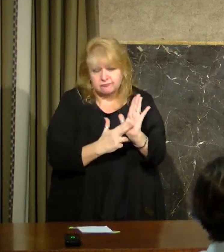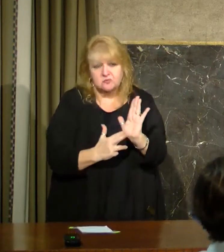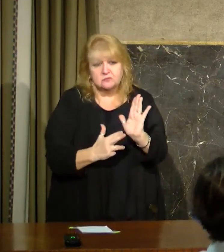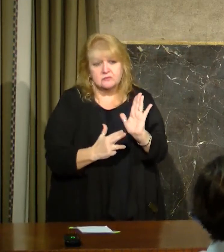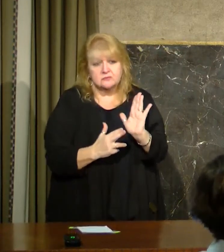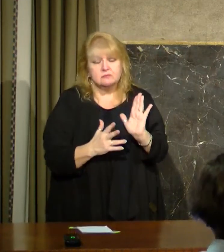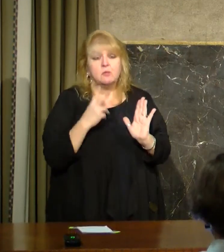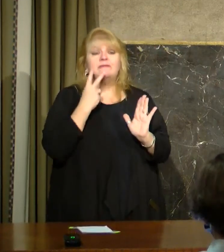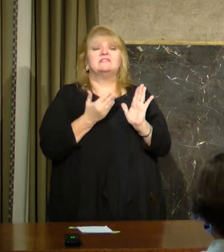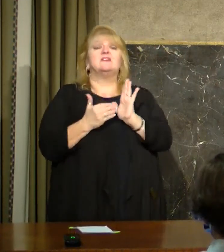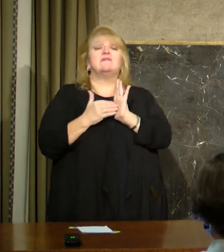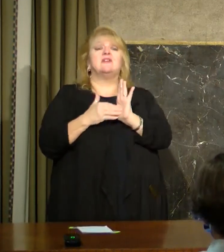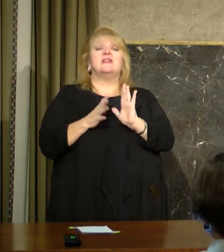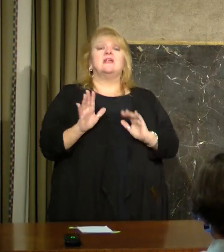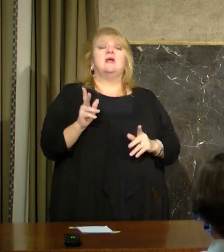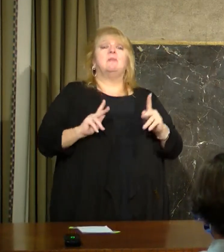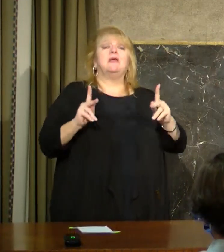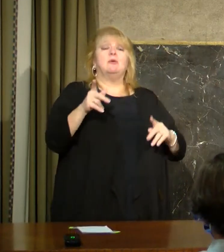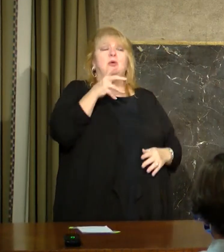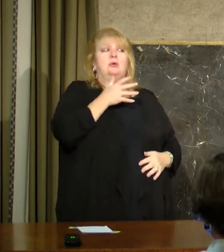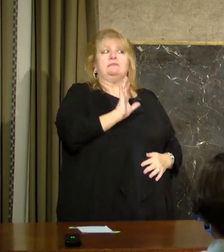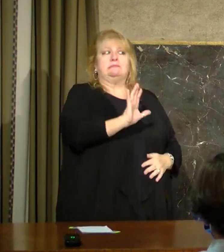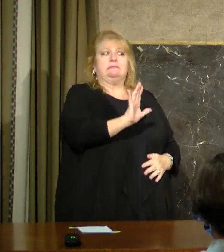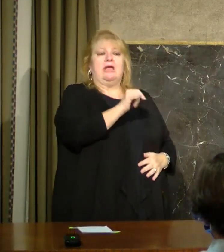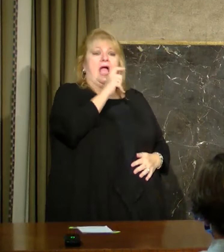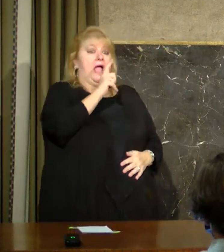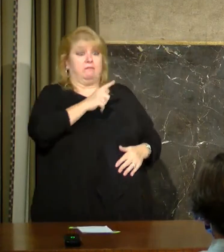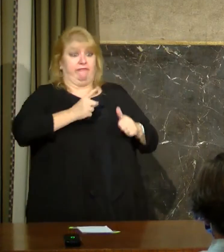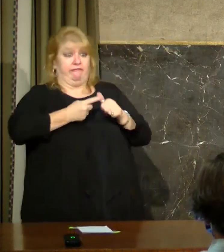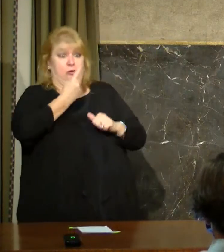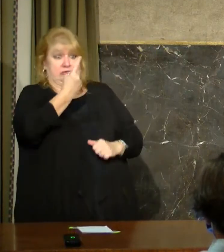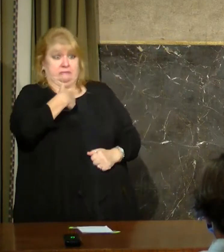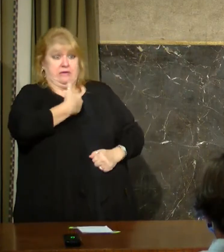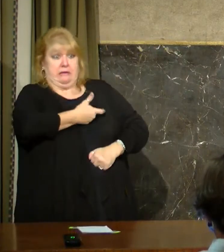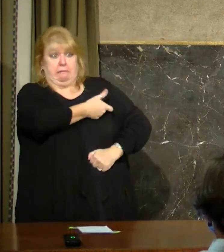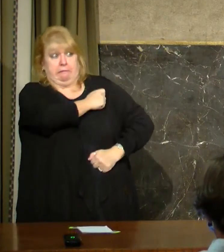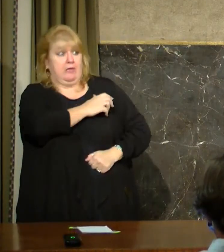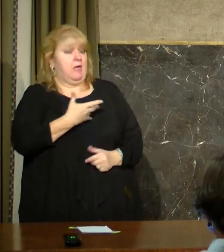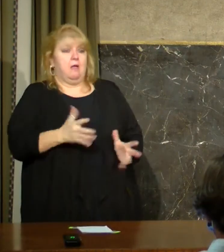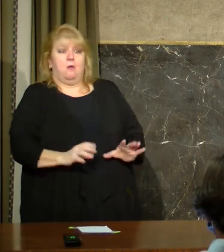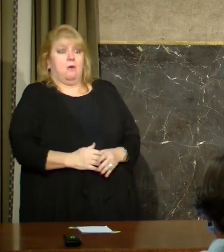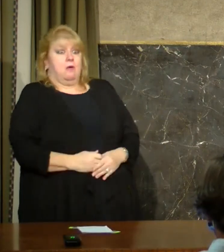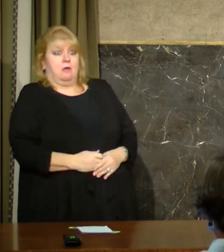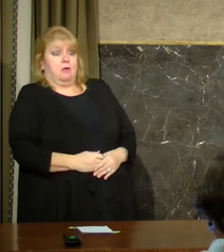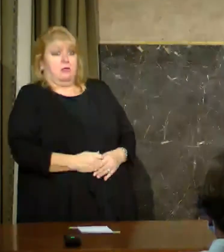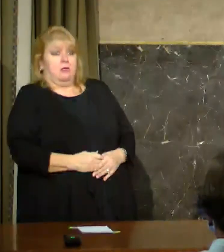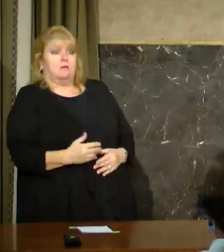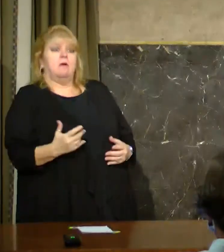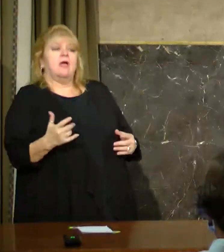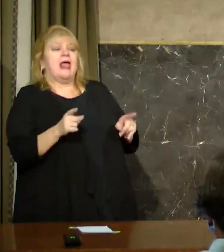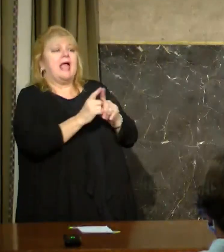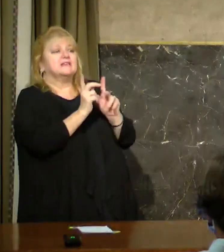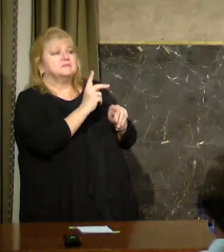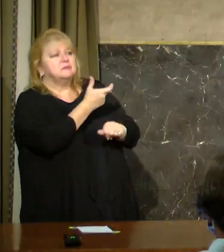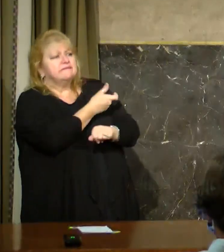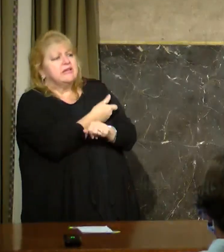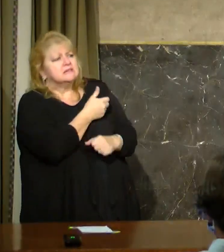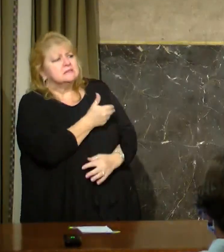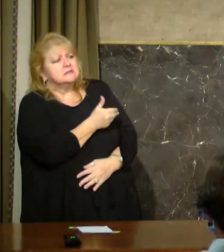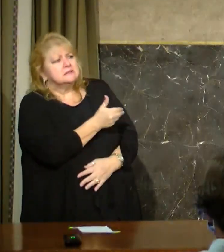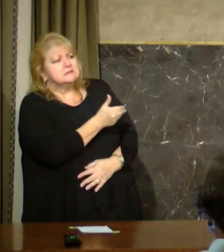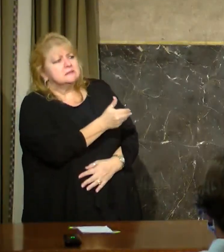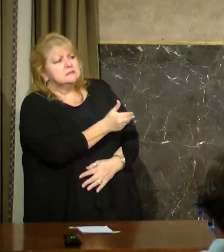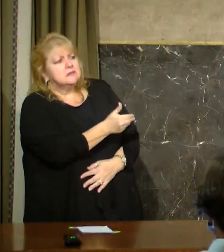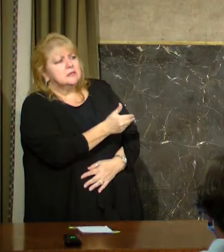vaccine hesitancy is diminishing over time. And as individuals get vaccinated, whether